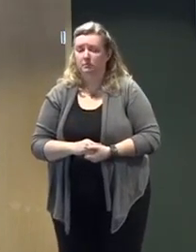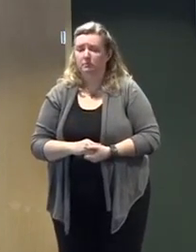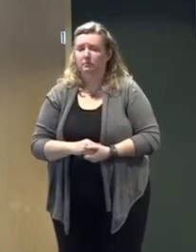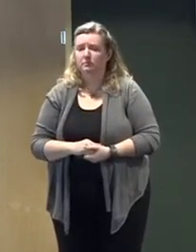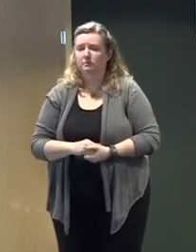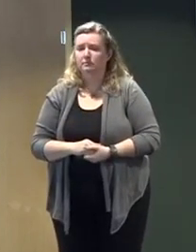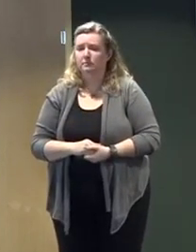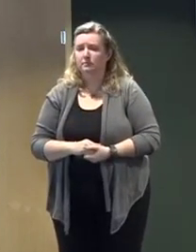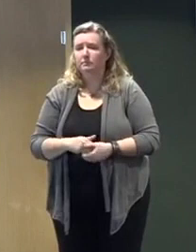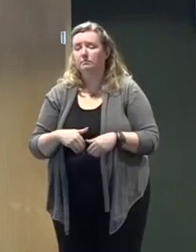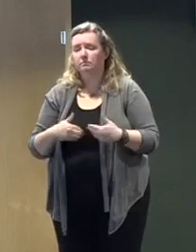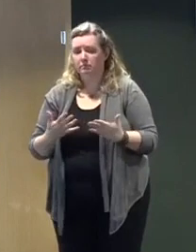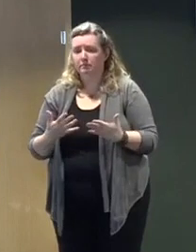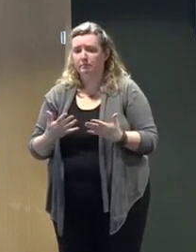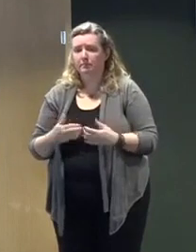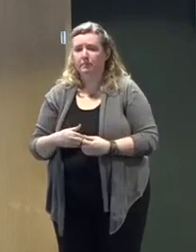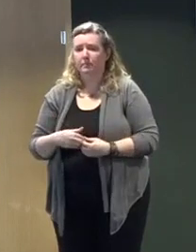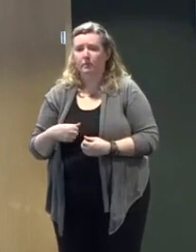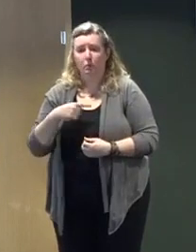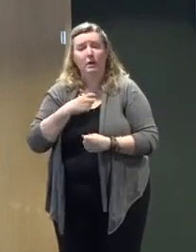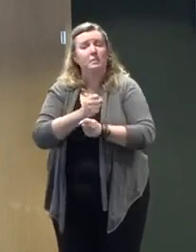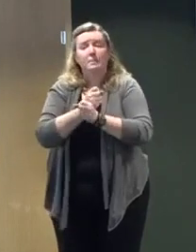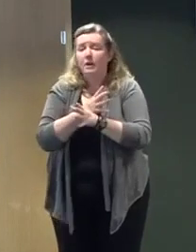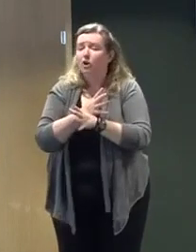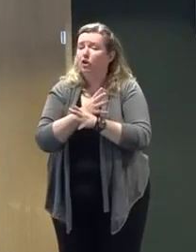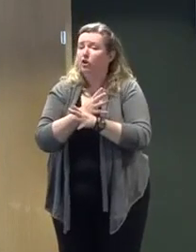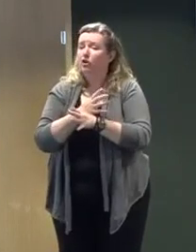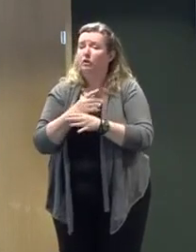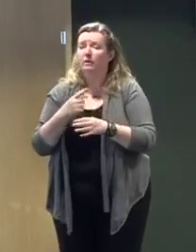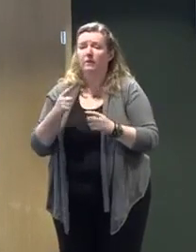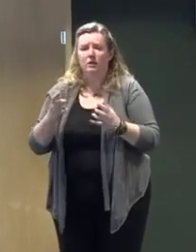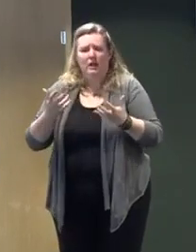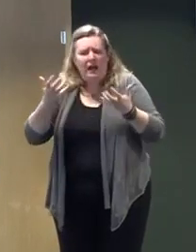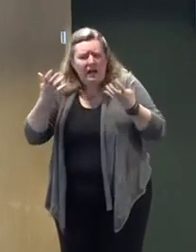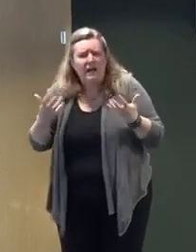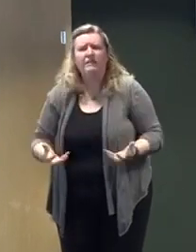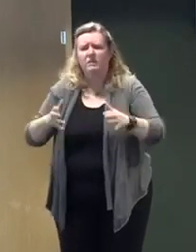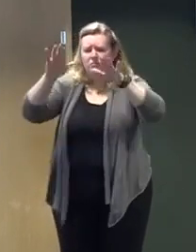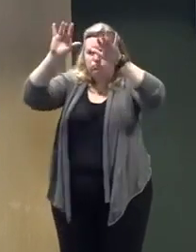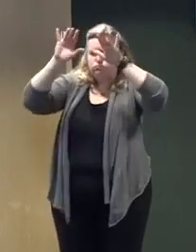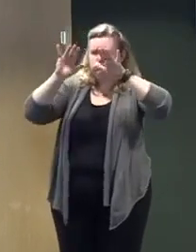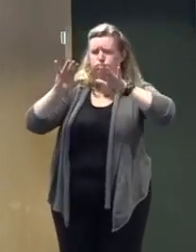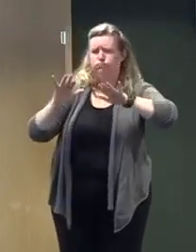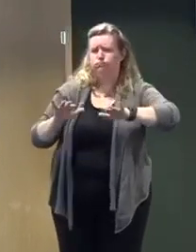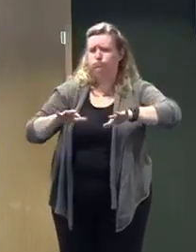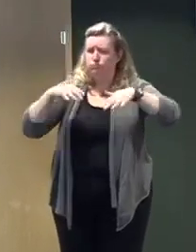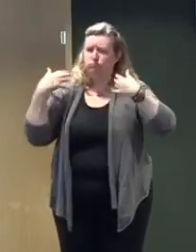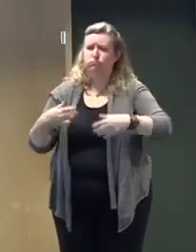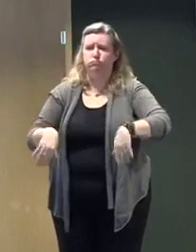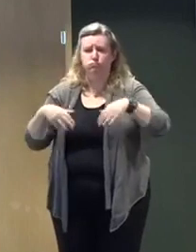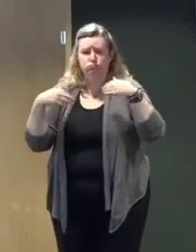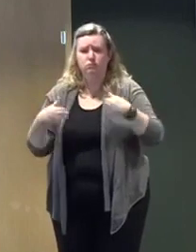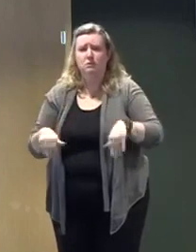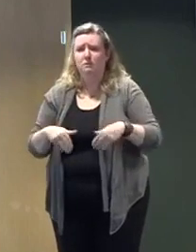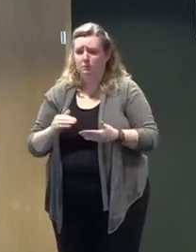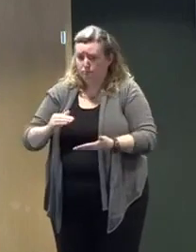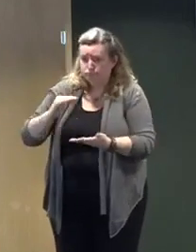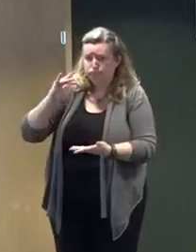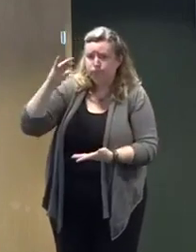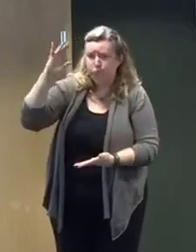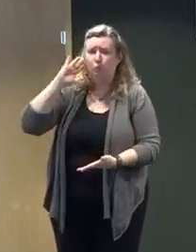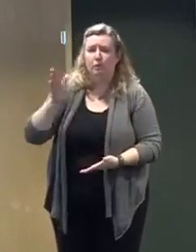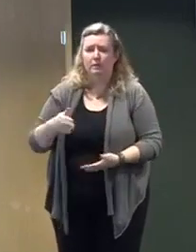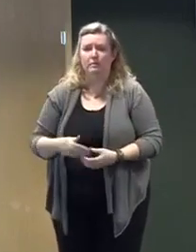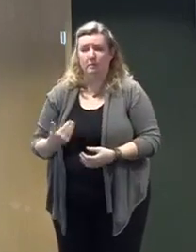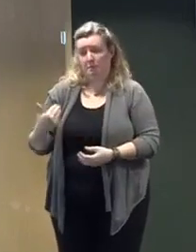surprisingly, we are preparing for a significant statewide snow event. And as with our previous coastal storm, the New Jersey Turnpike